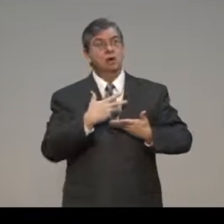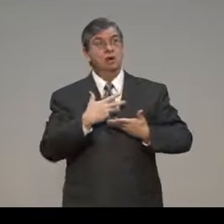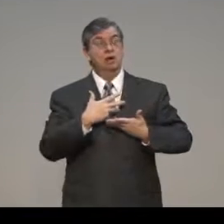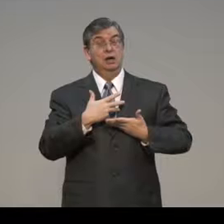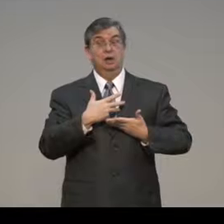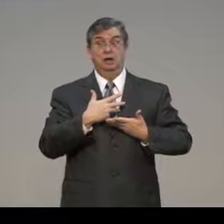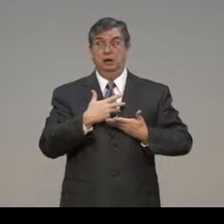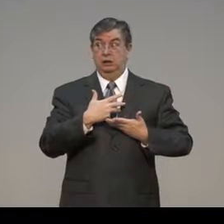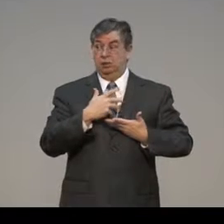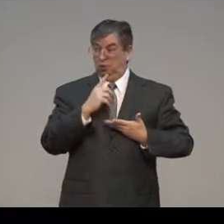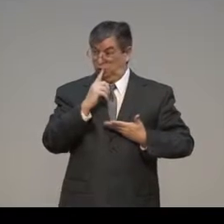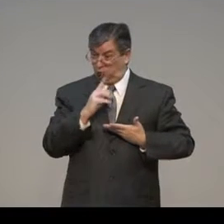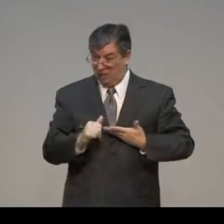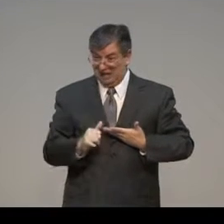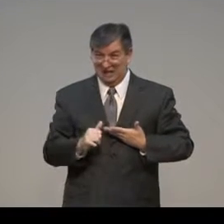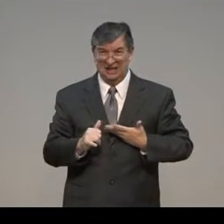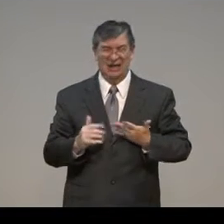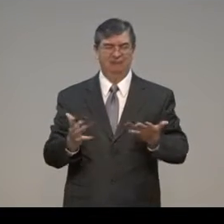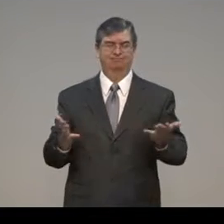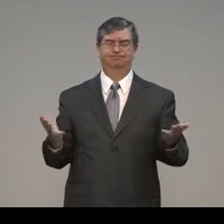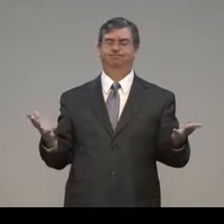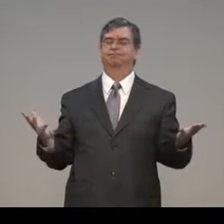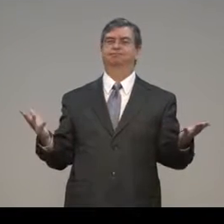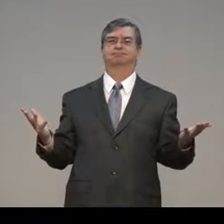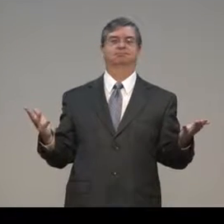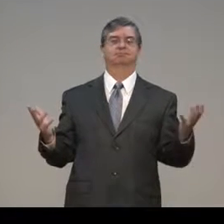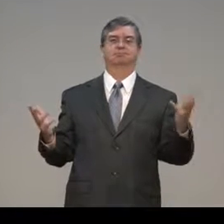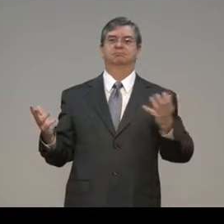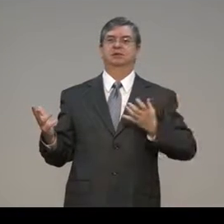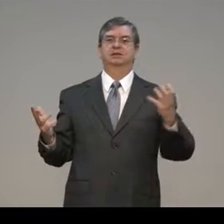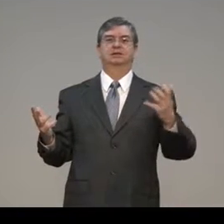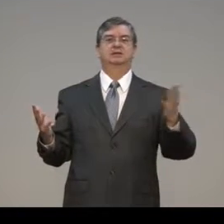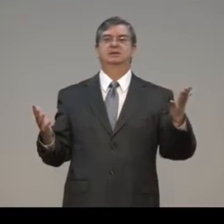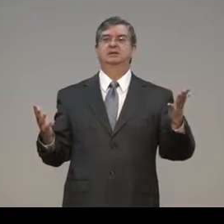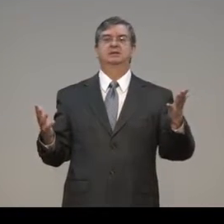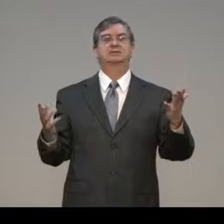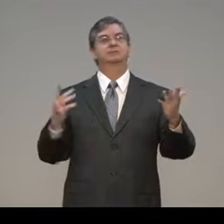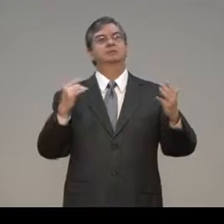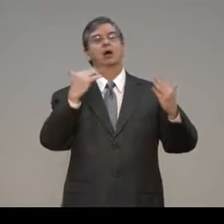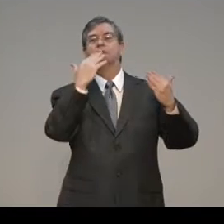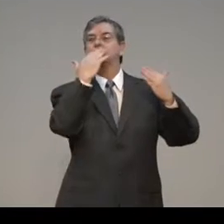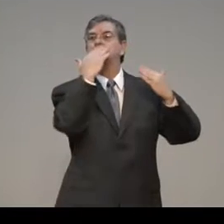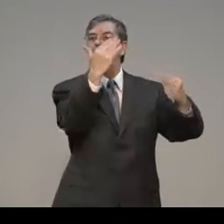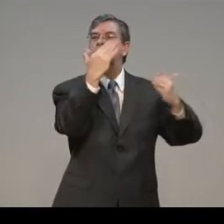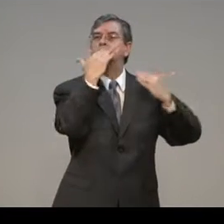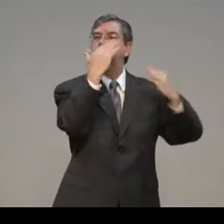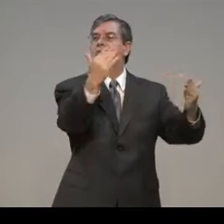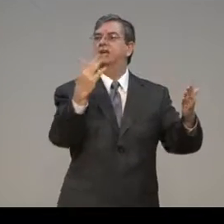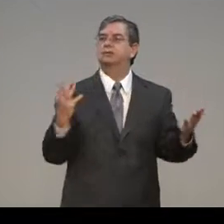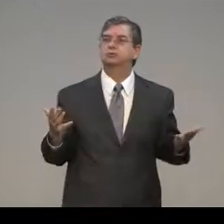forgive and save them from the bondage of hell for eternity. And